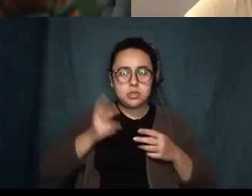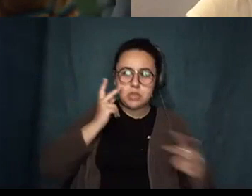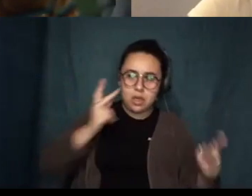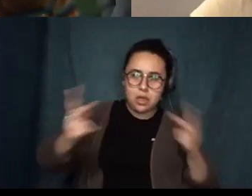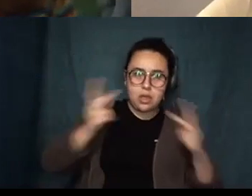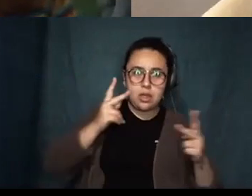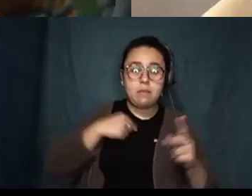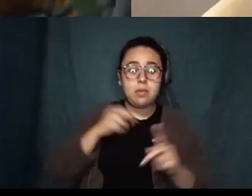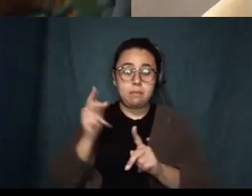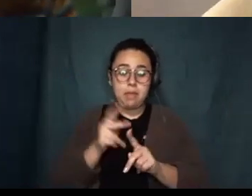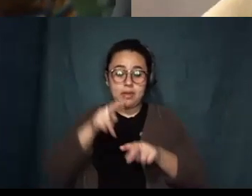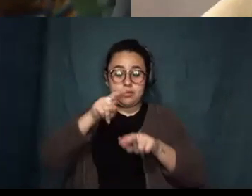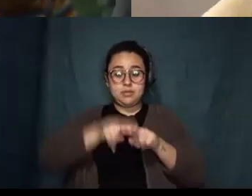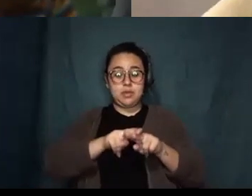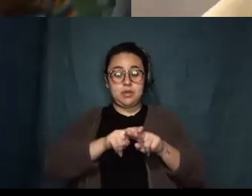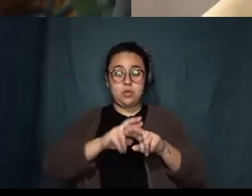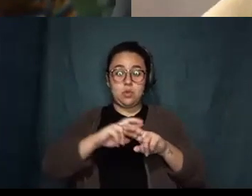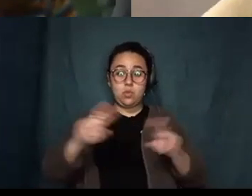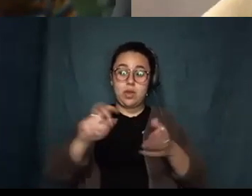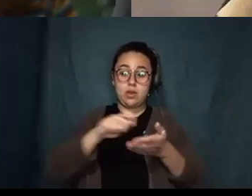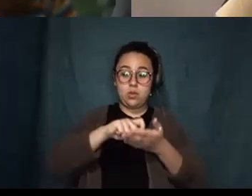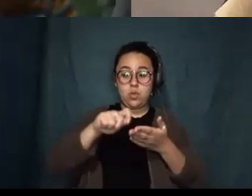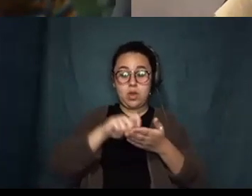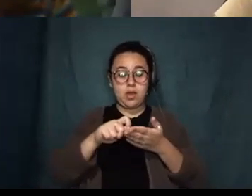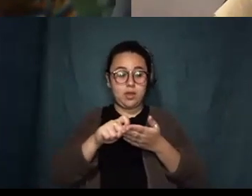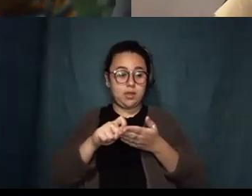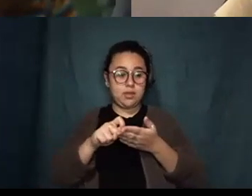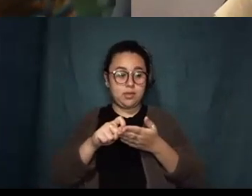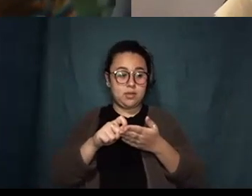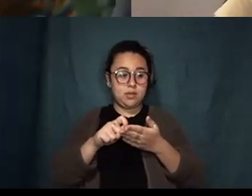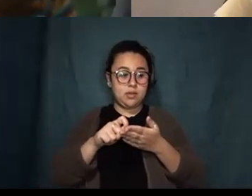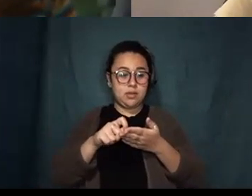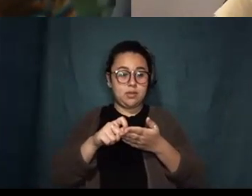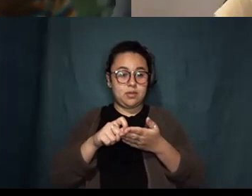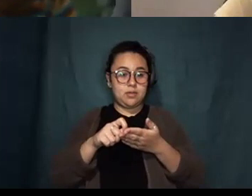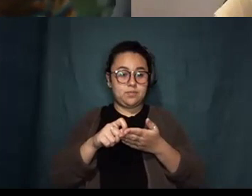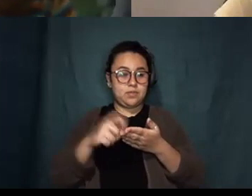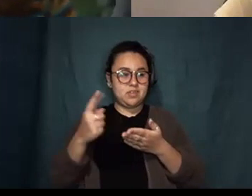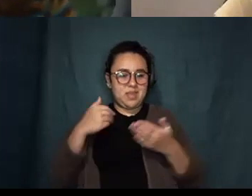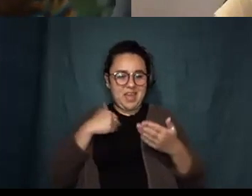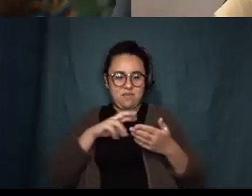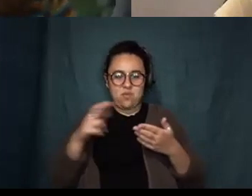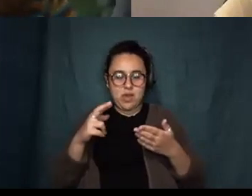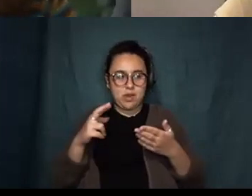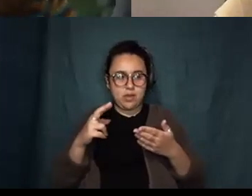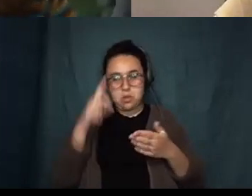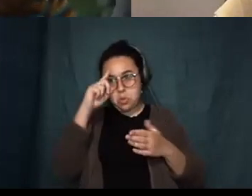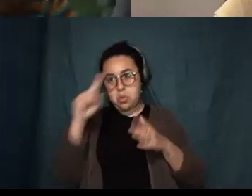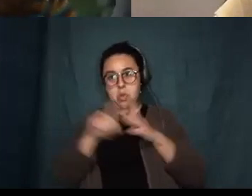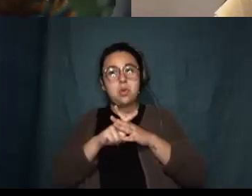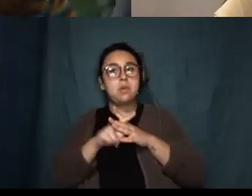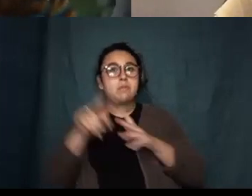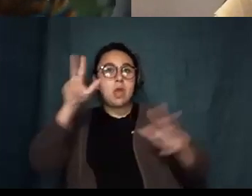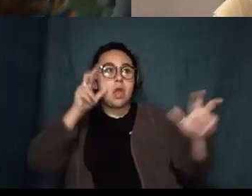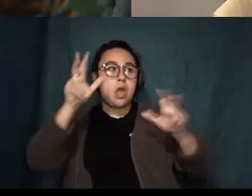come back to sit down and gather myself and gather words there's something there at that point and uh it was more of a